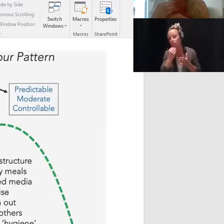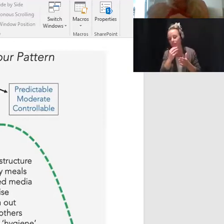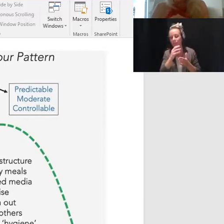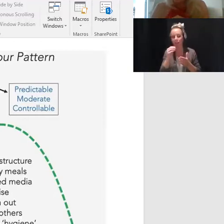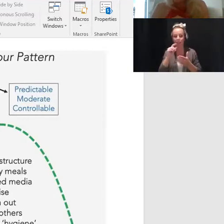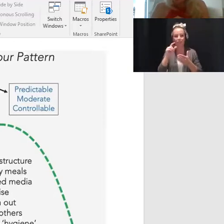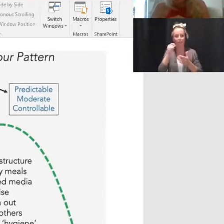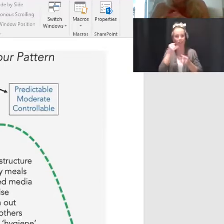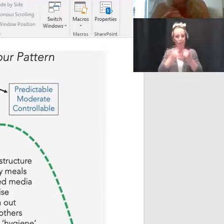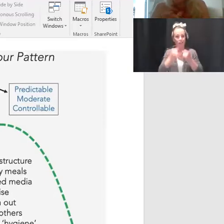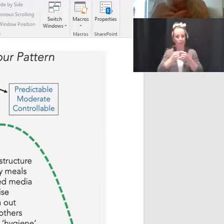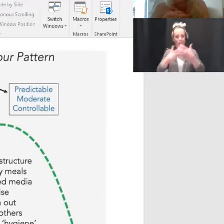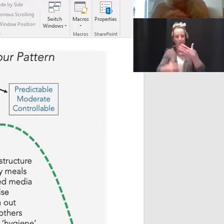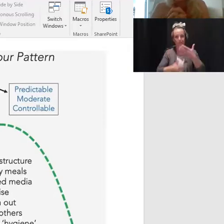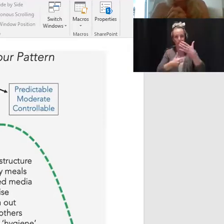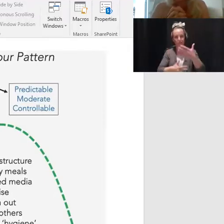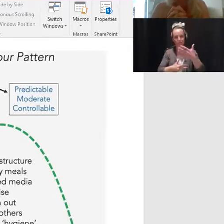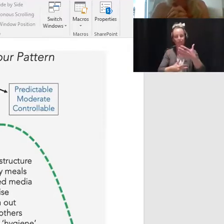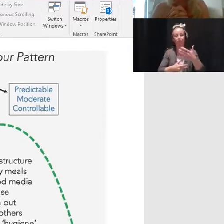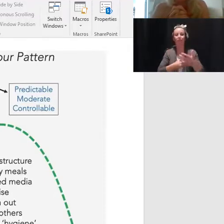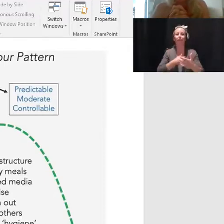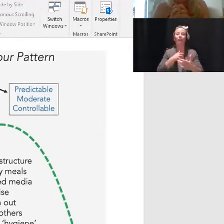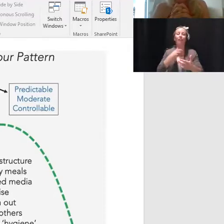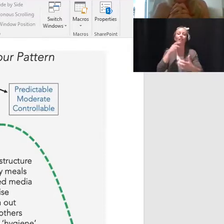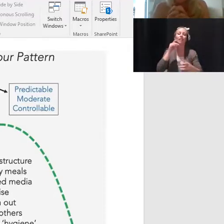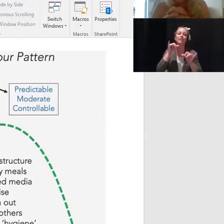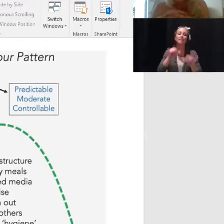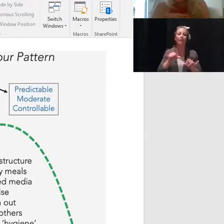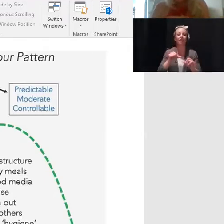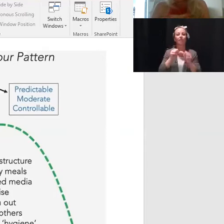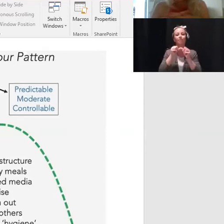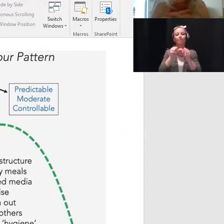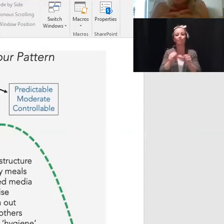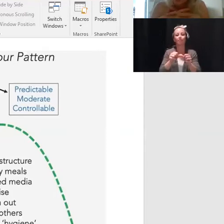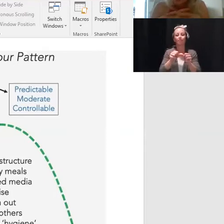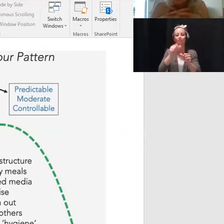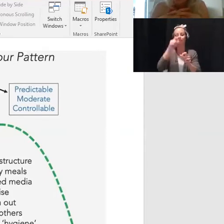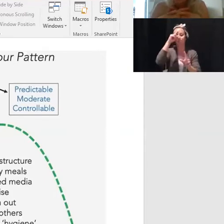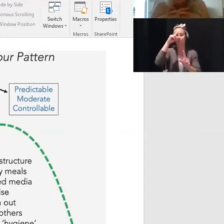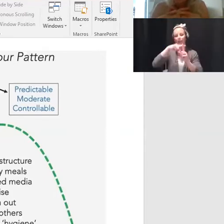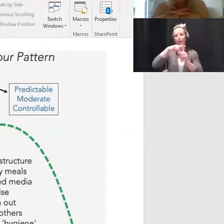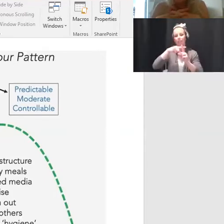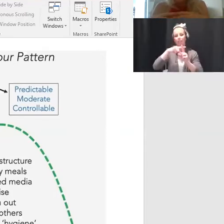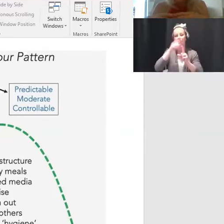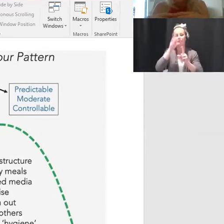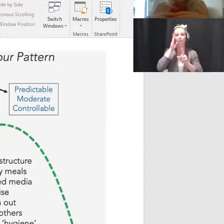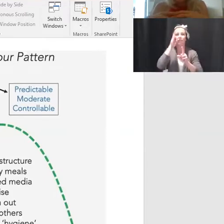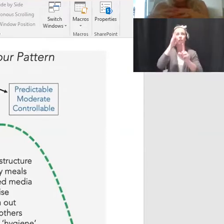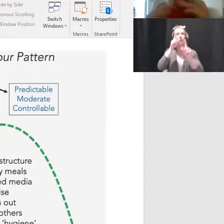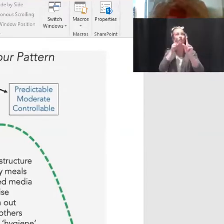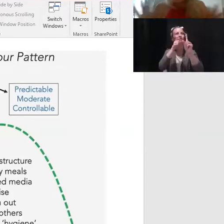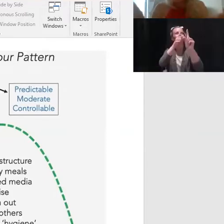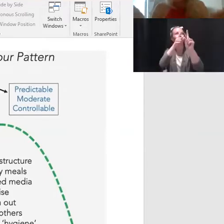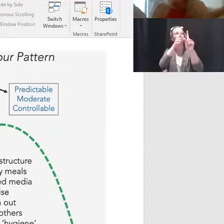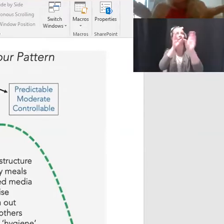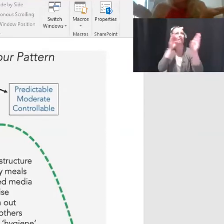is to stay positive and stay future focused. So when we stay calm and regulated, there's really